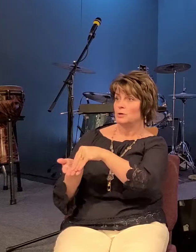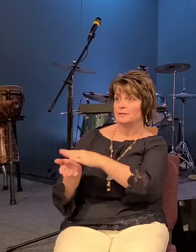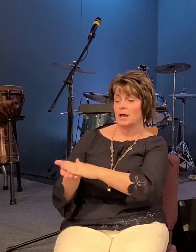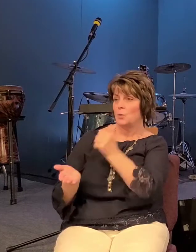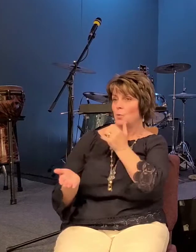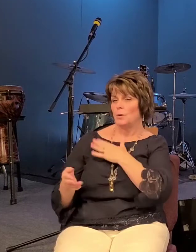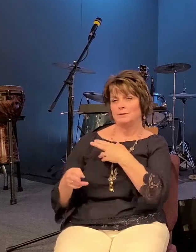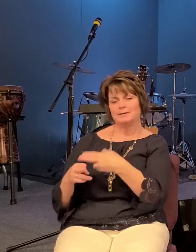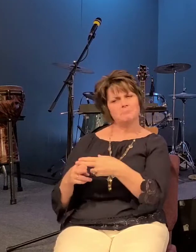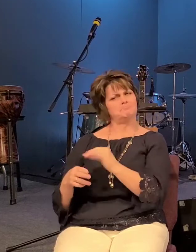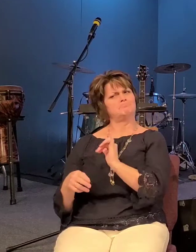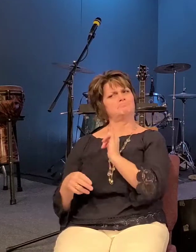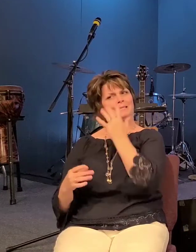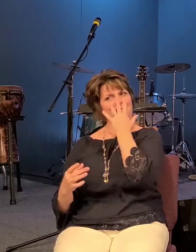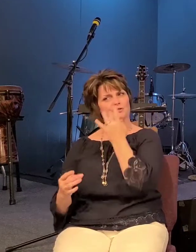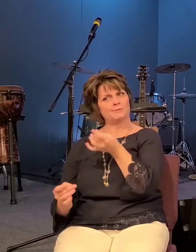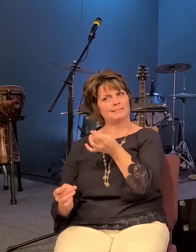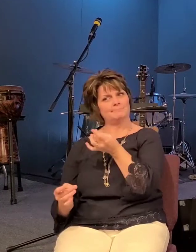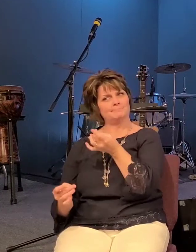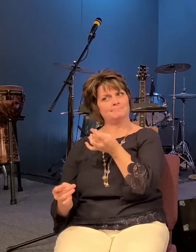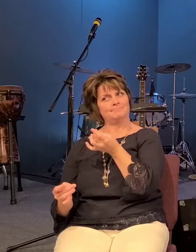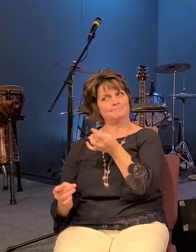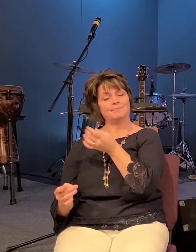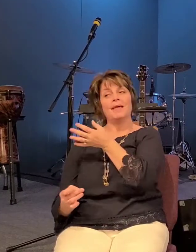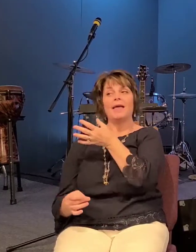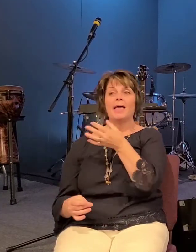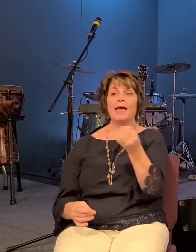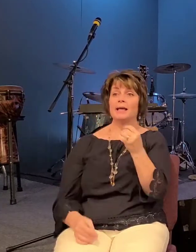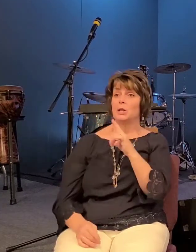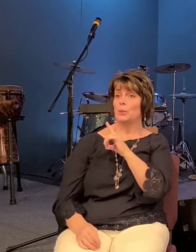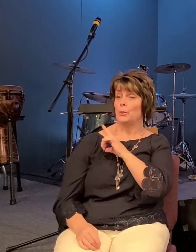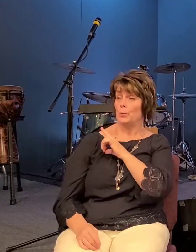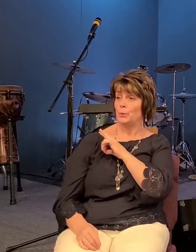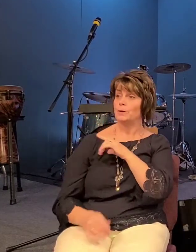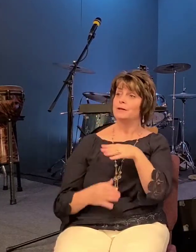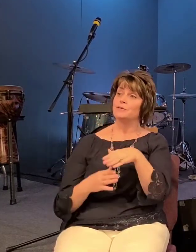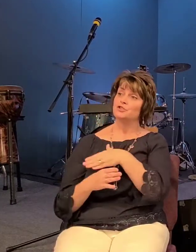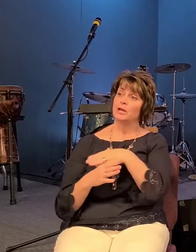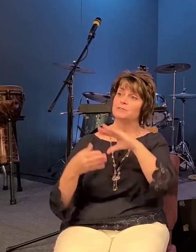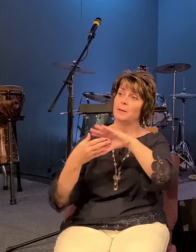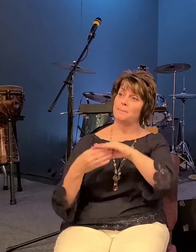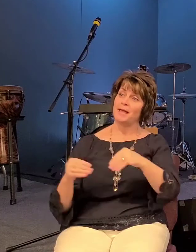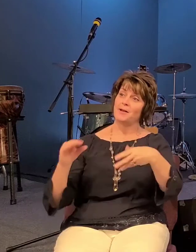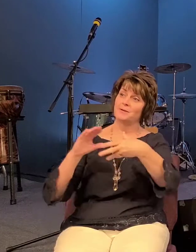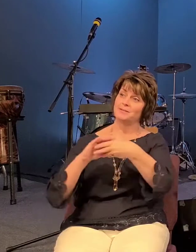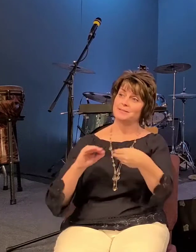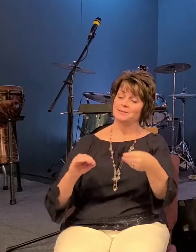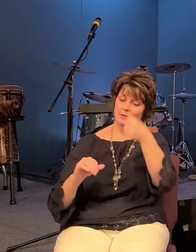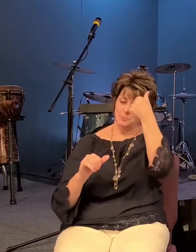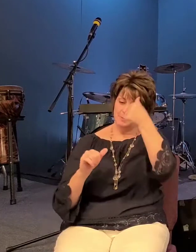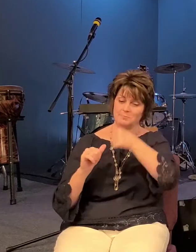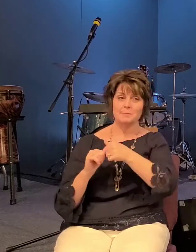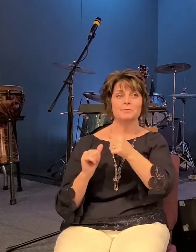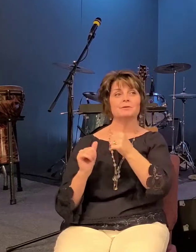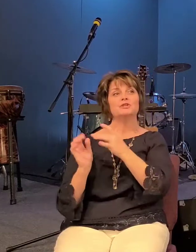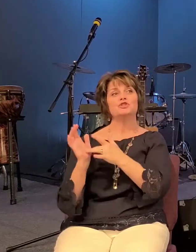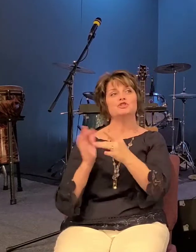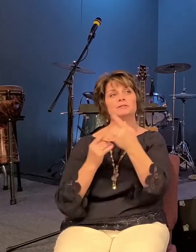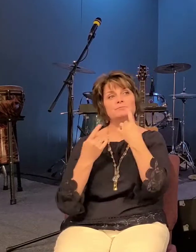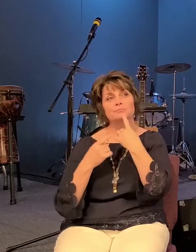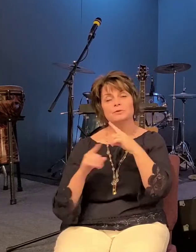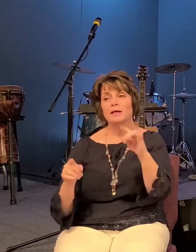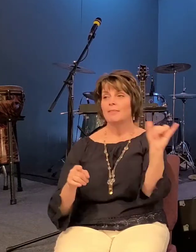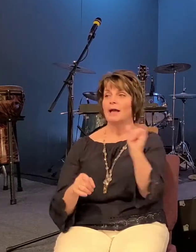luke shares the parables that jesus taught the farmers scattering seed and the